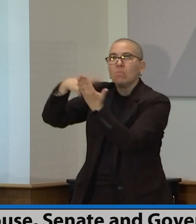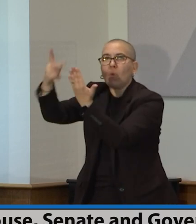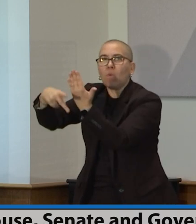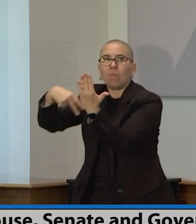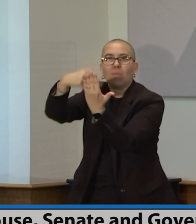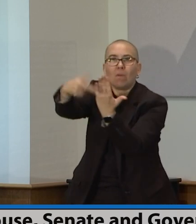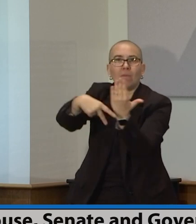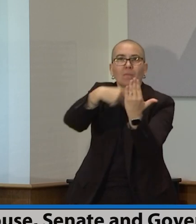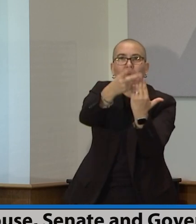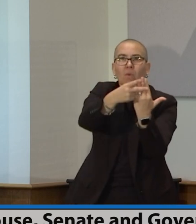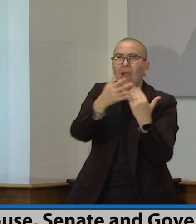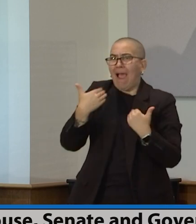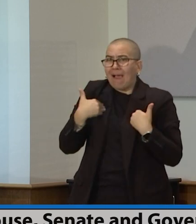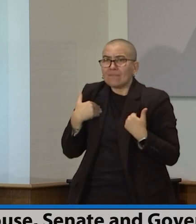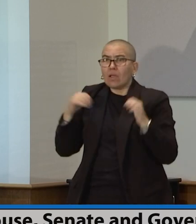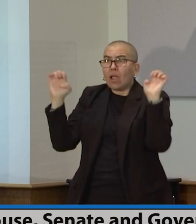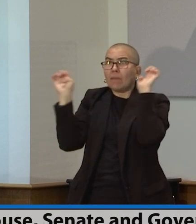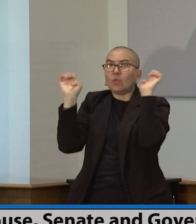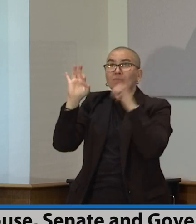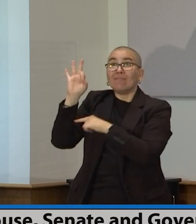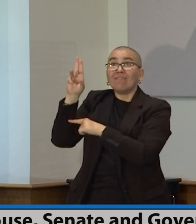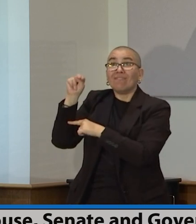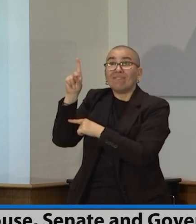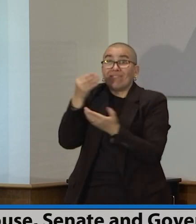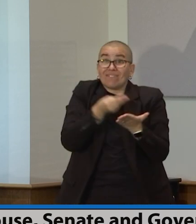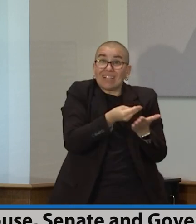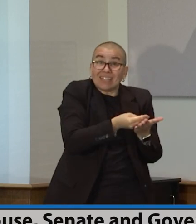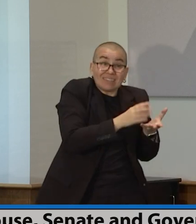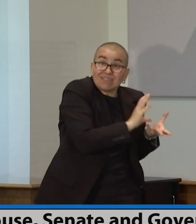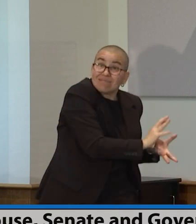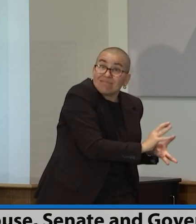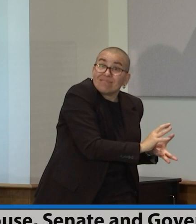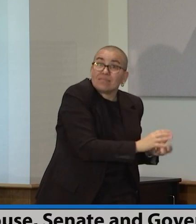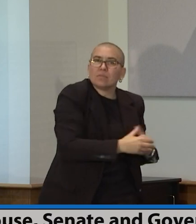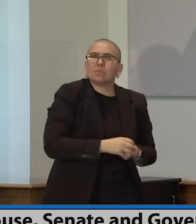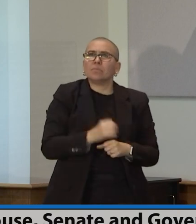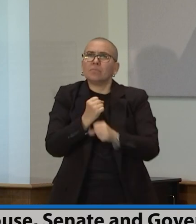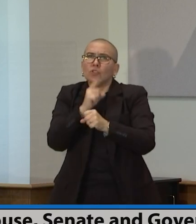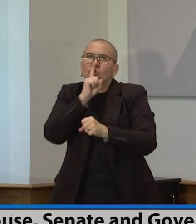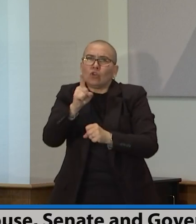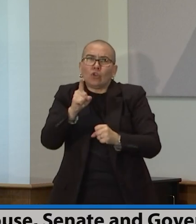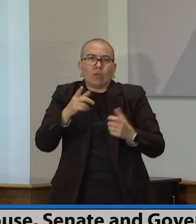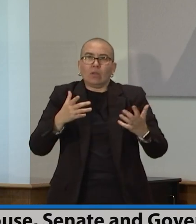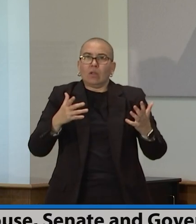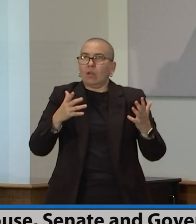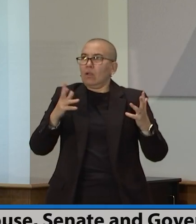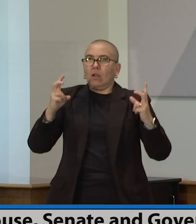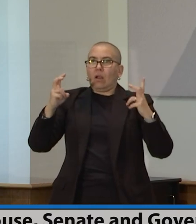looking towards a future where we're not overspending, where we can't maintain these programs, but we can think about growth.